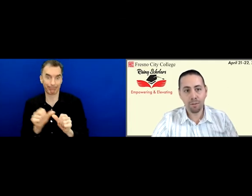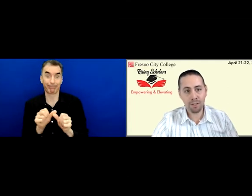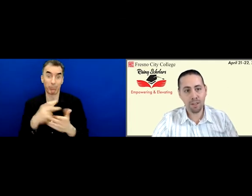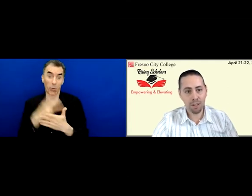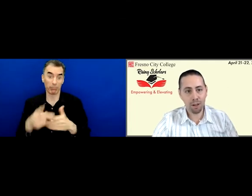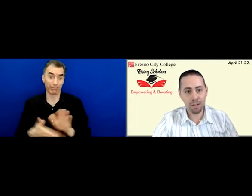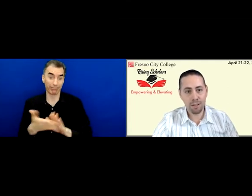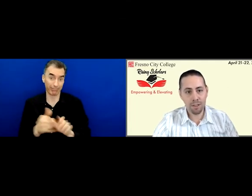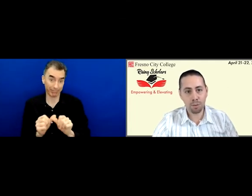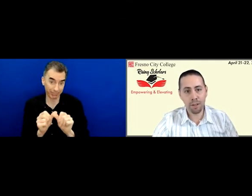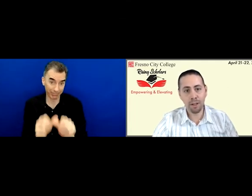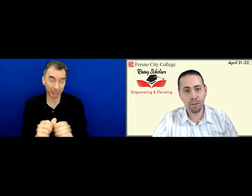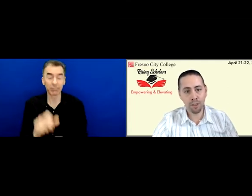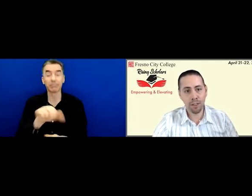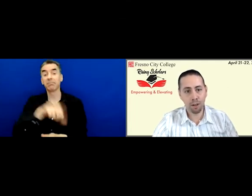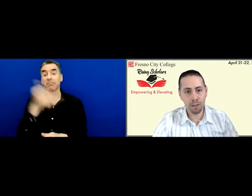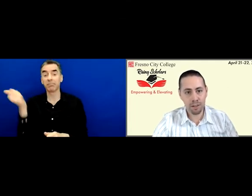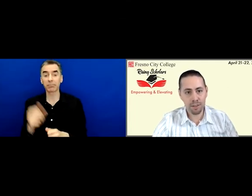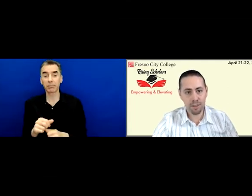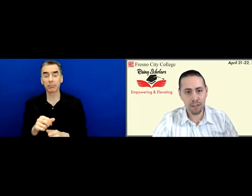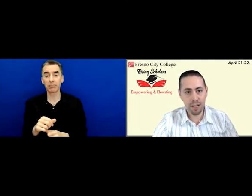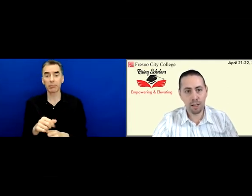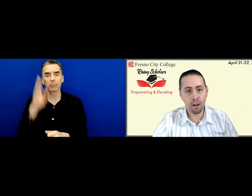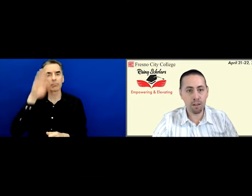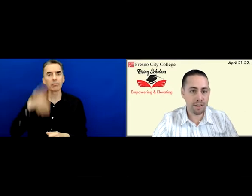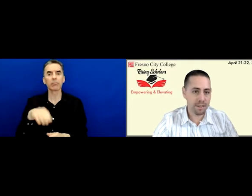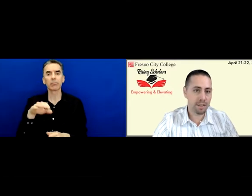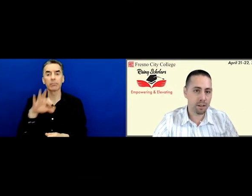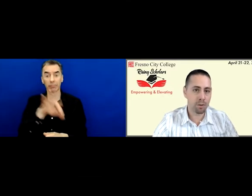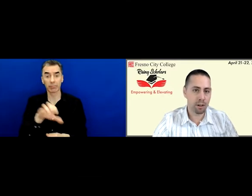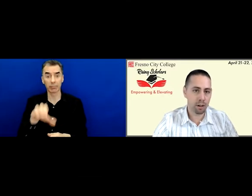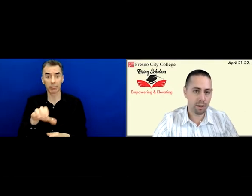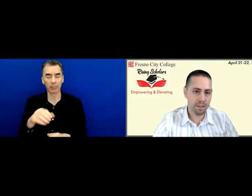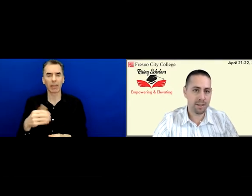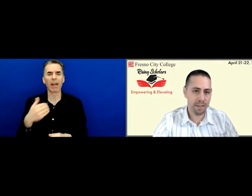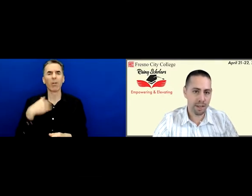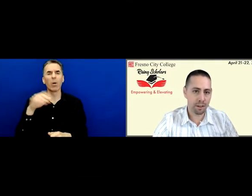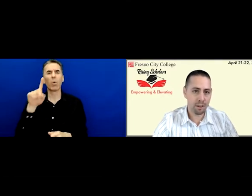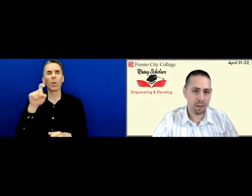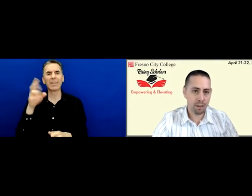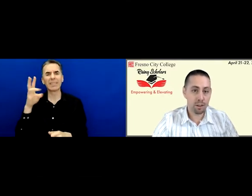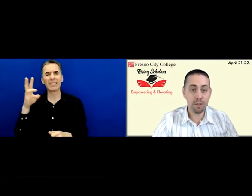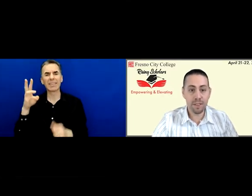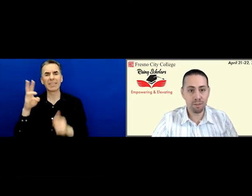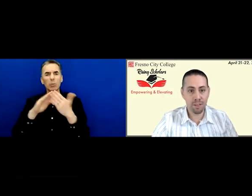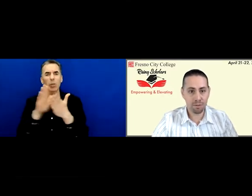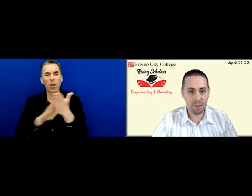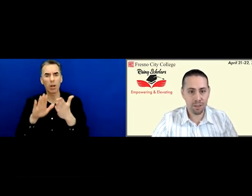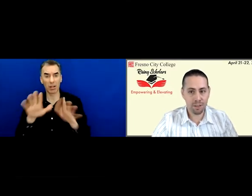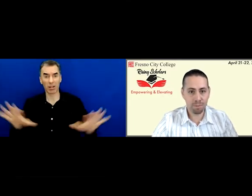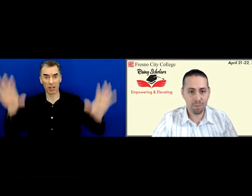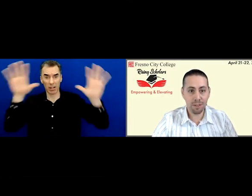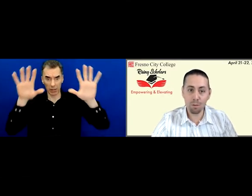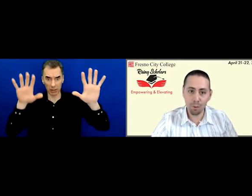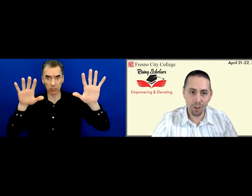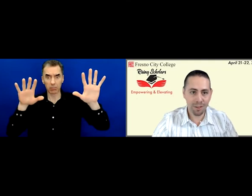Fresno City College is one of 50 colleges out of 116 community colleges in the state to receive these funds.